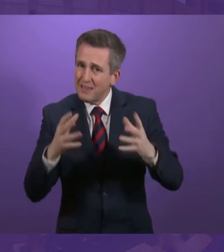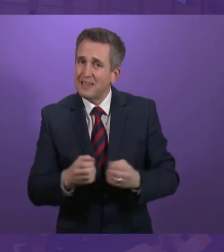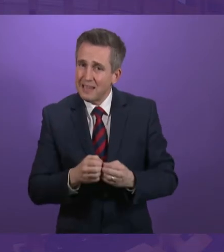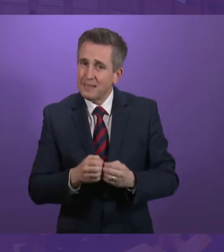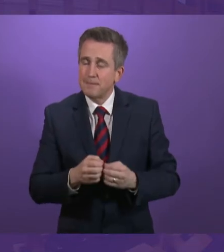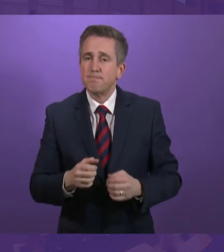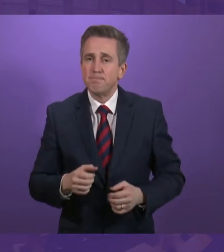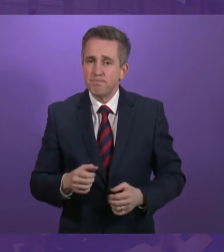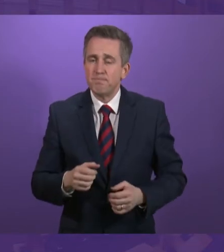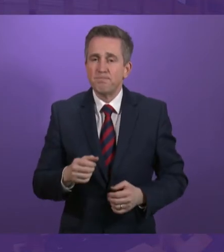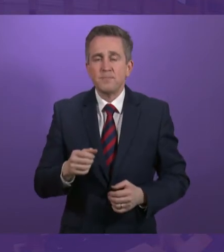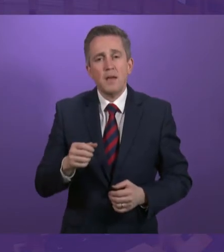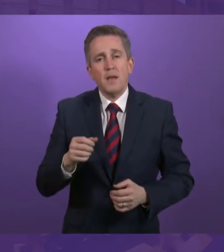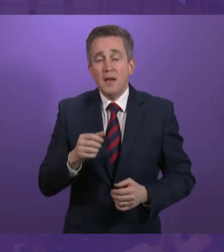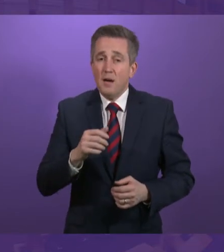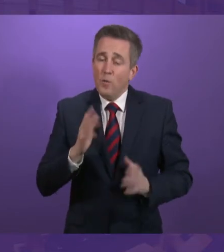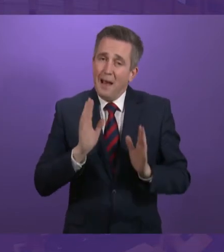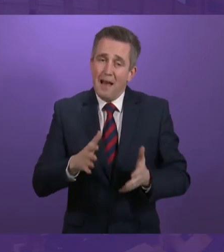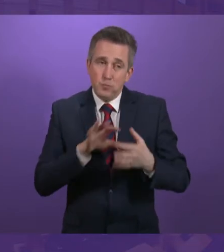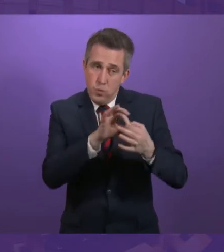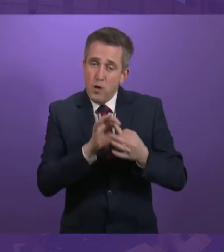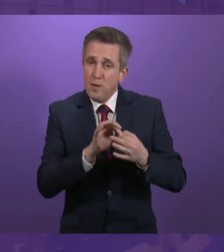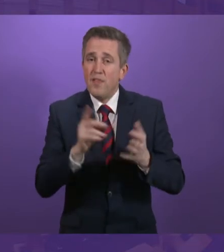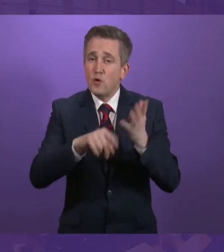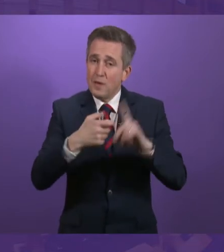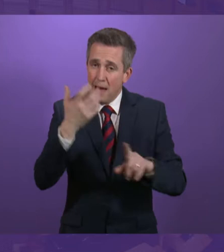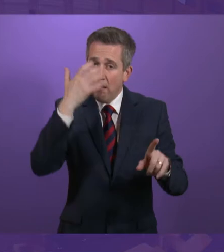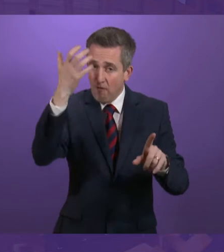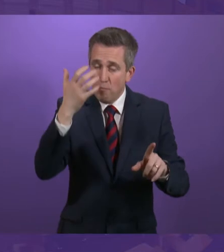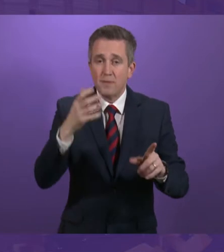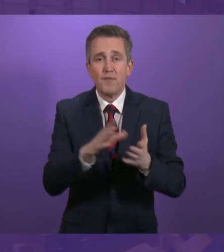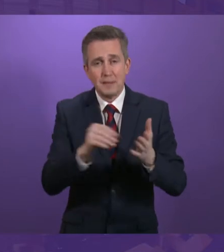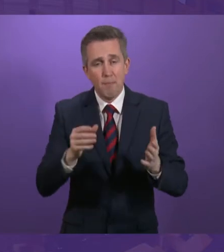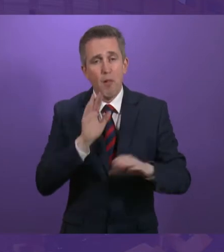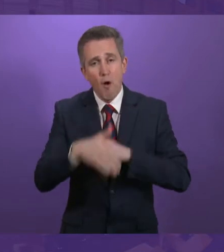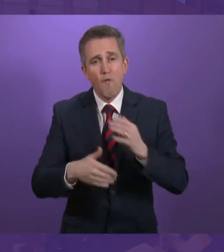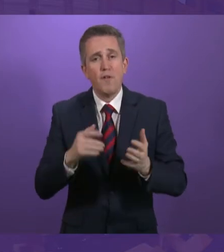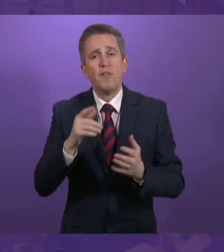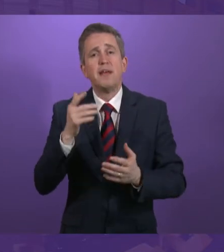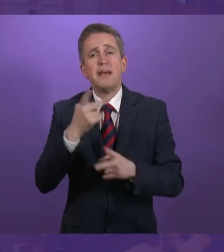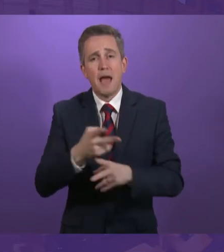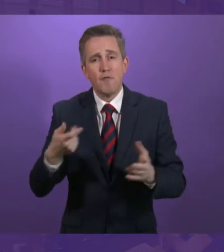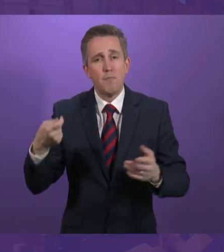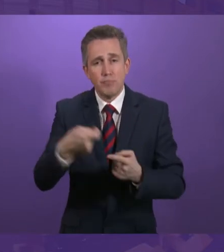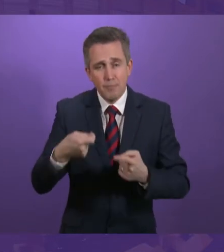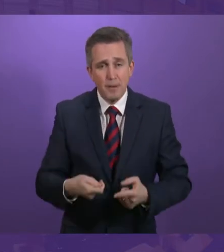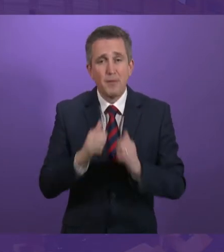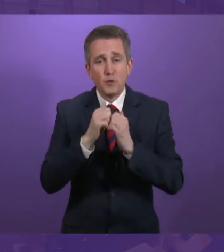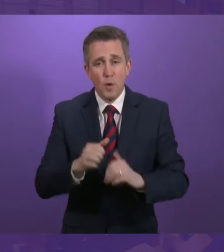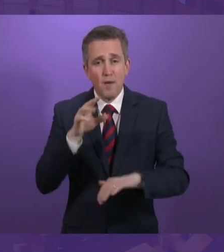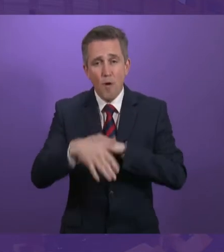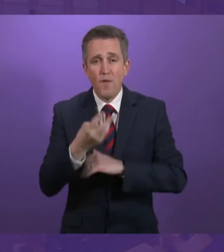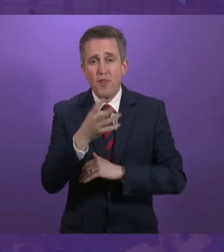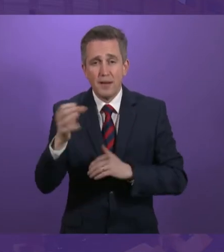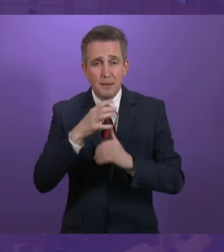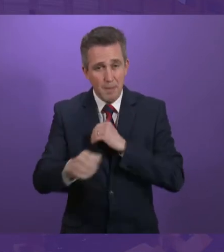to other benefits which are in the gift of the UK government, such as the carer premium worth around £36 a week on top of someone's means-tested